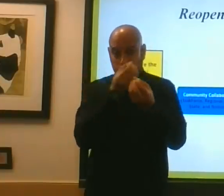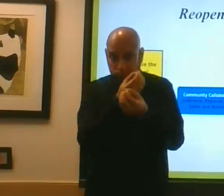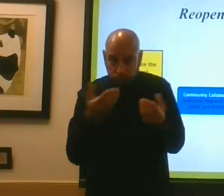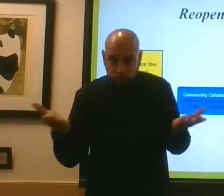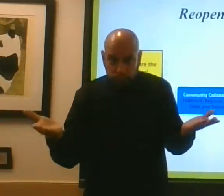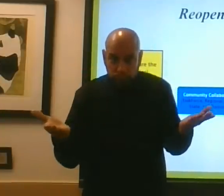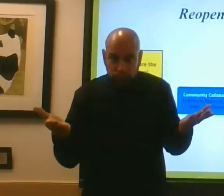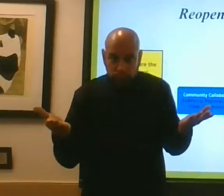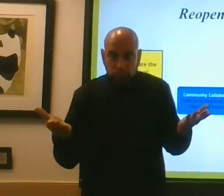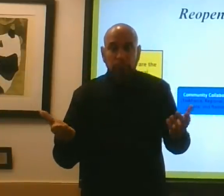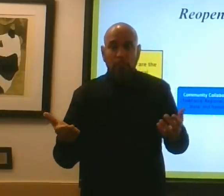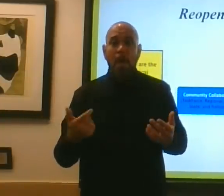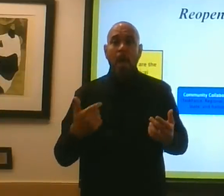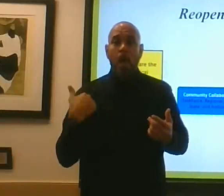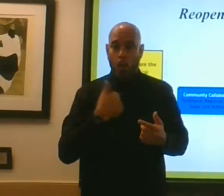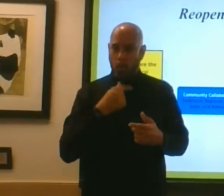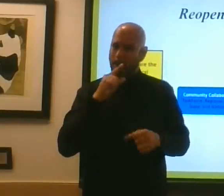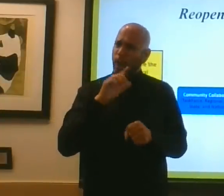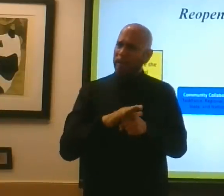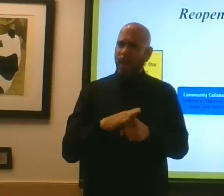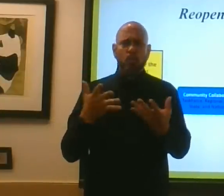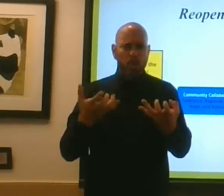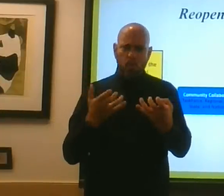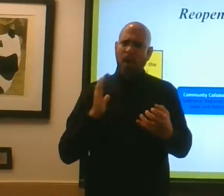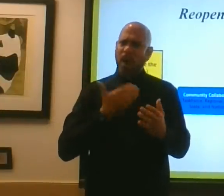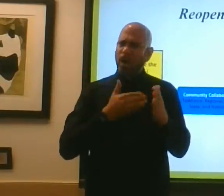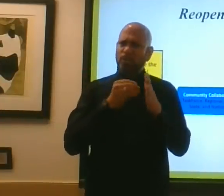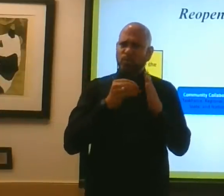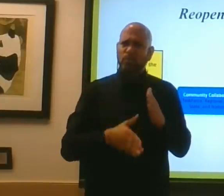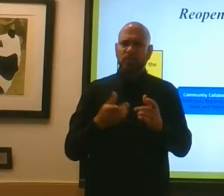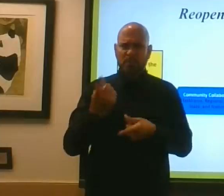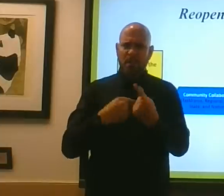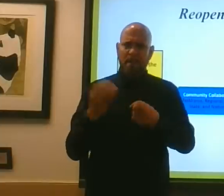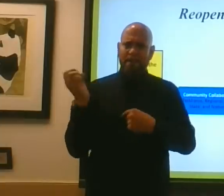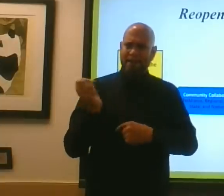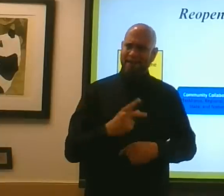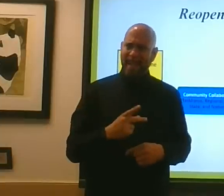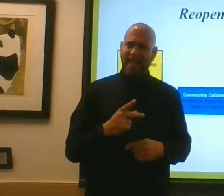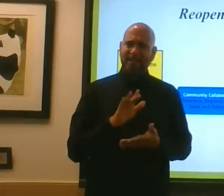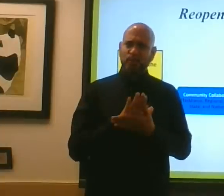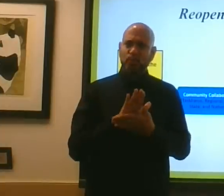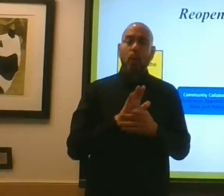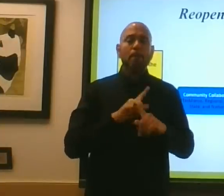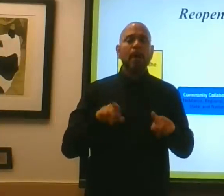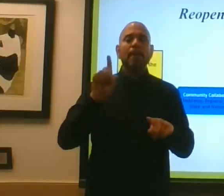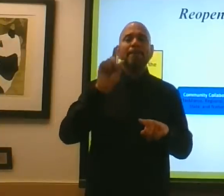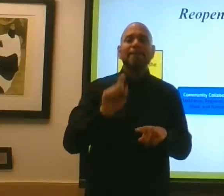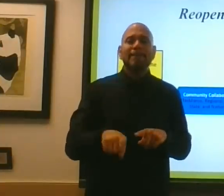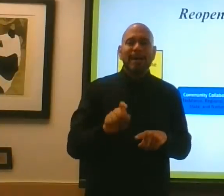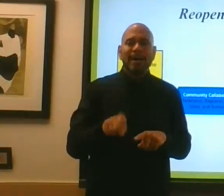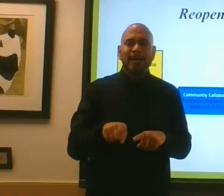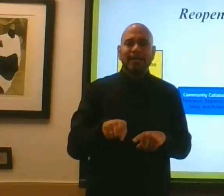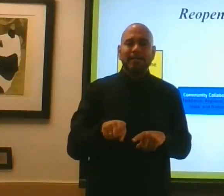that we're committed. We want our kids again to come back to school, but it has to be